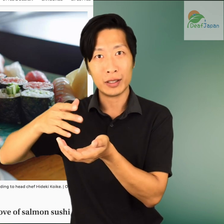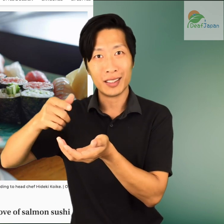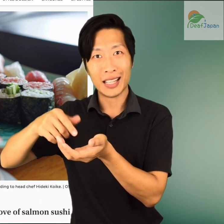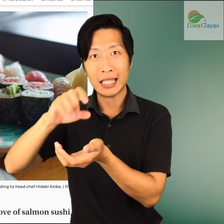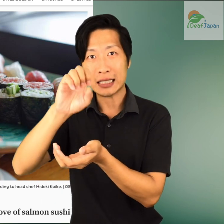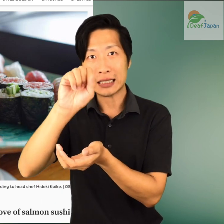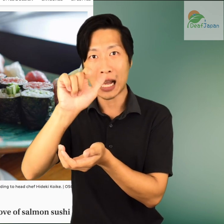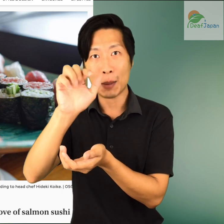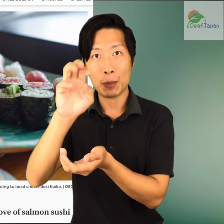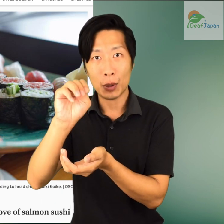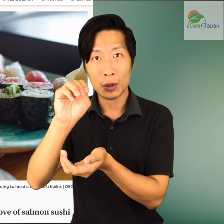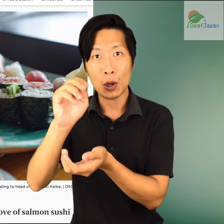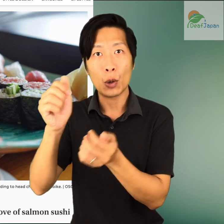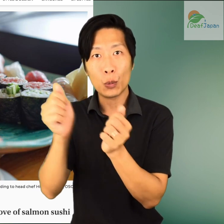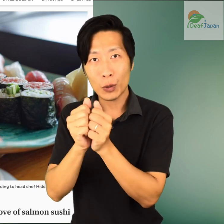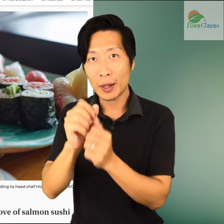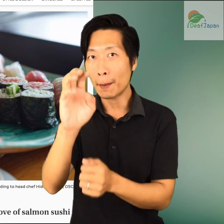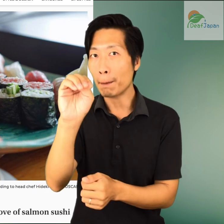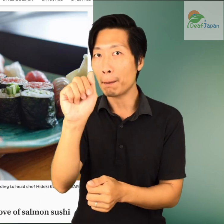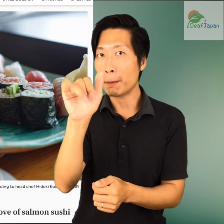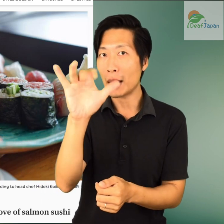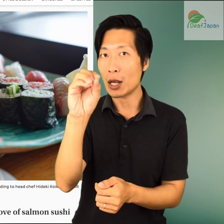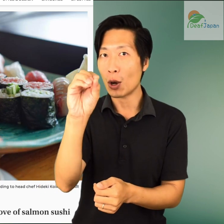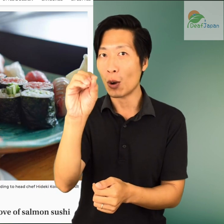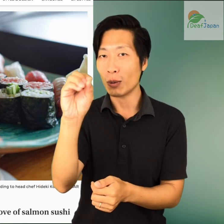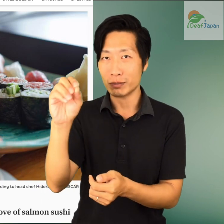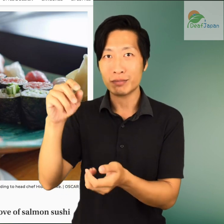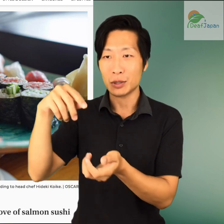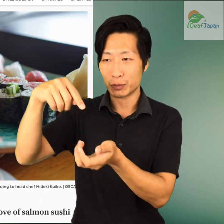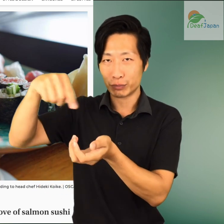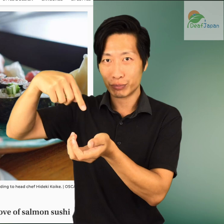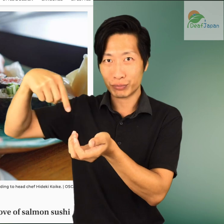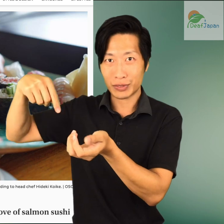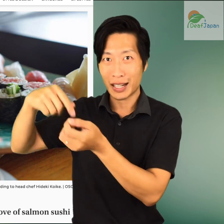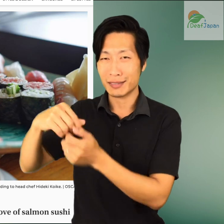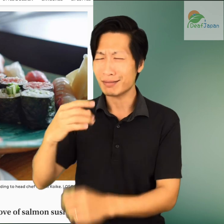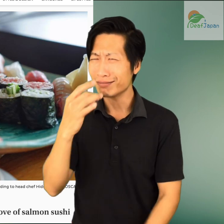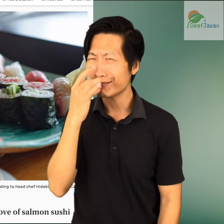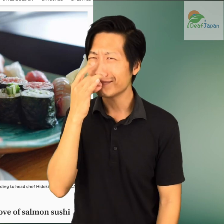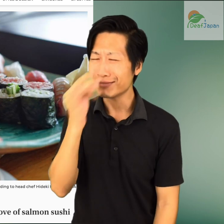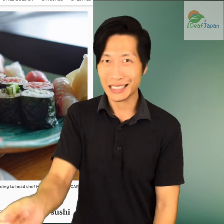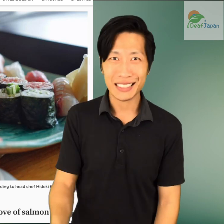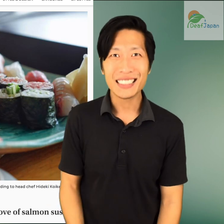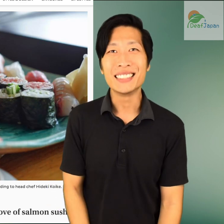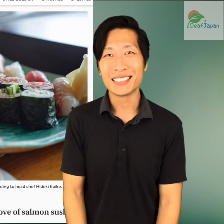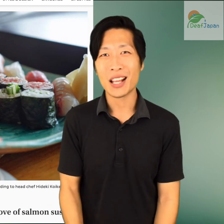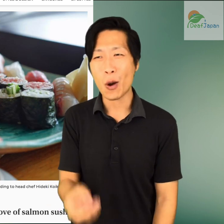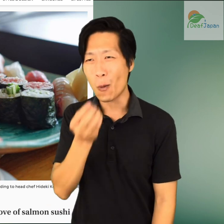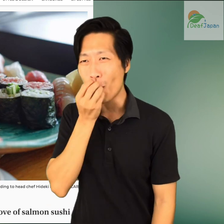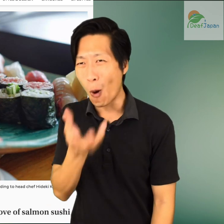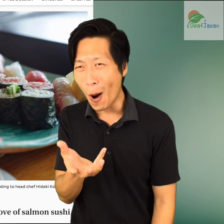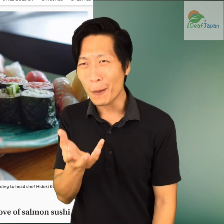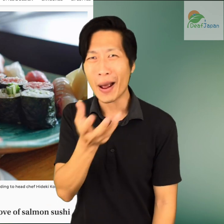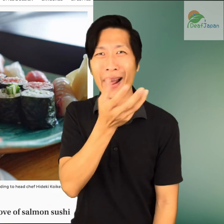salmon with mayonnaise. That, for me, is really delicious. It's warm and it's just